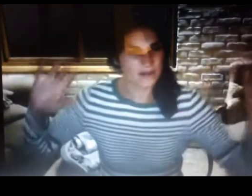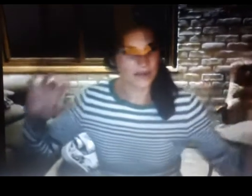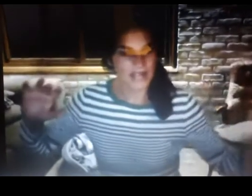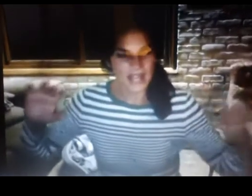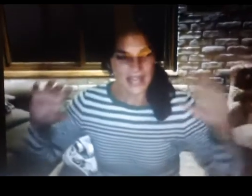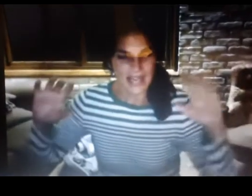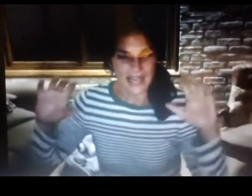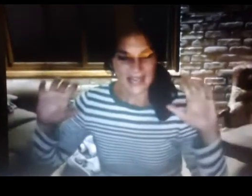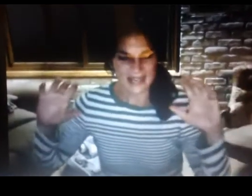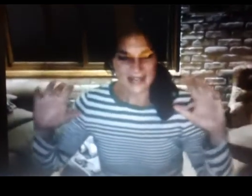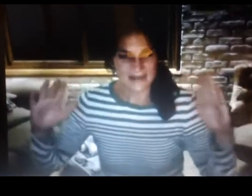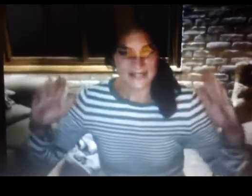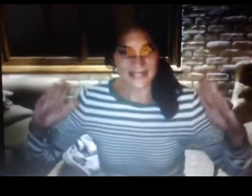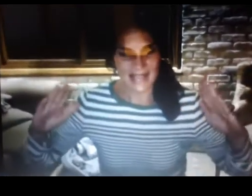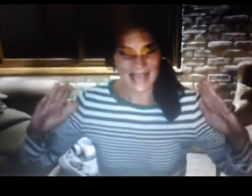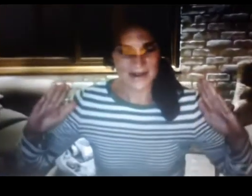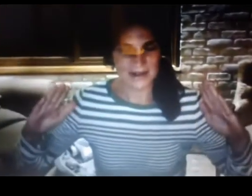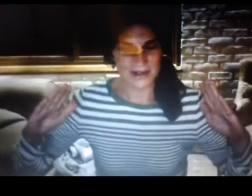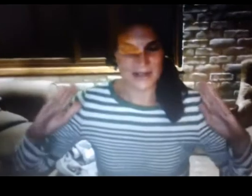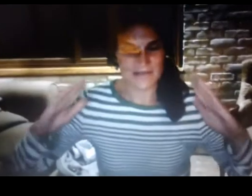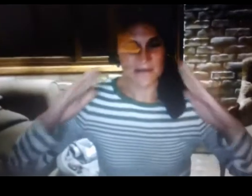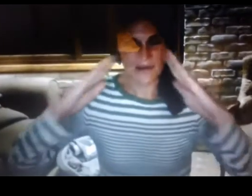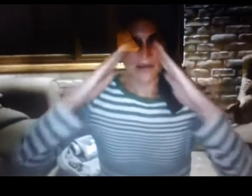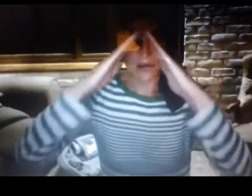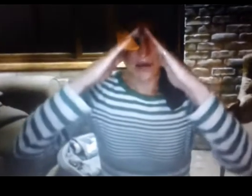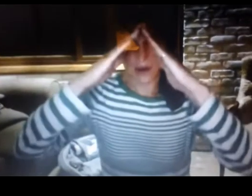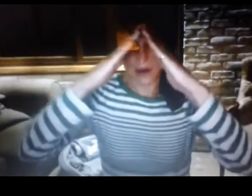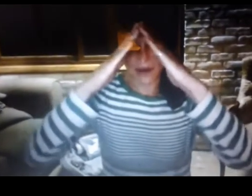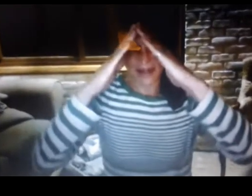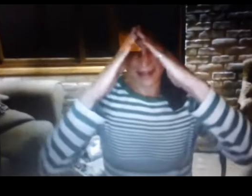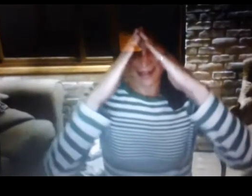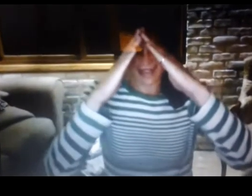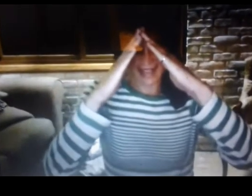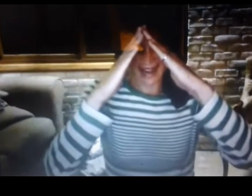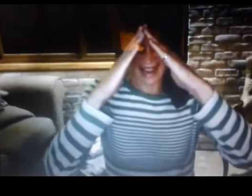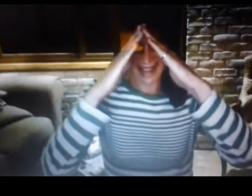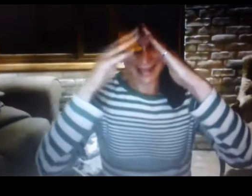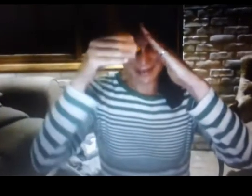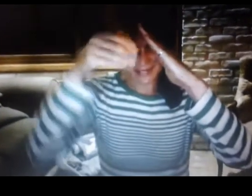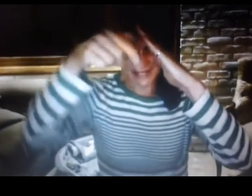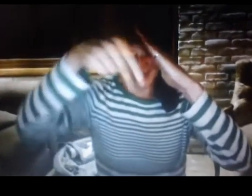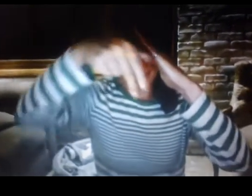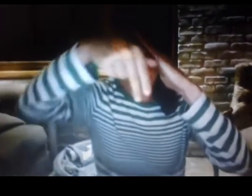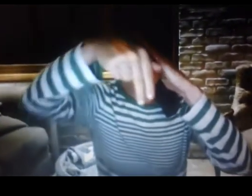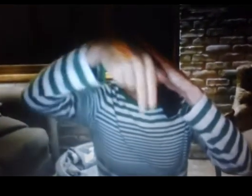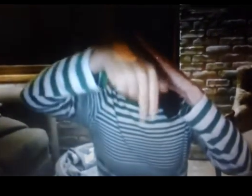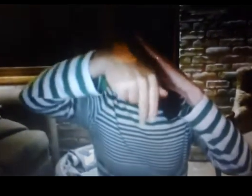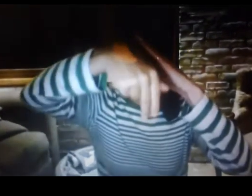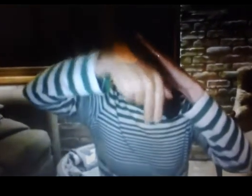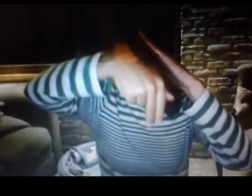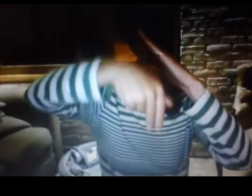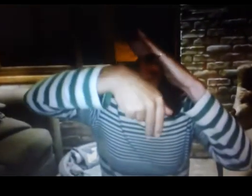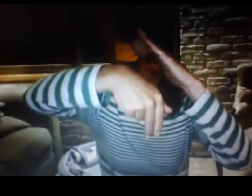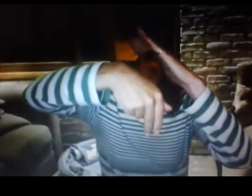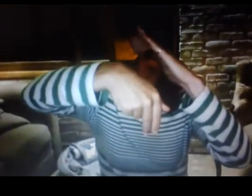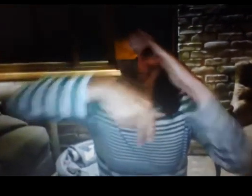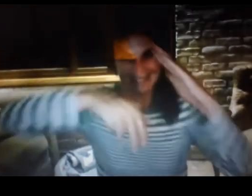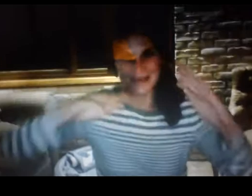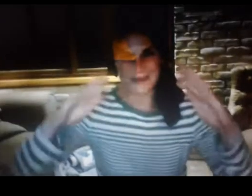and there's a ladder in front of the window and i had them stand right under the ladder so it kind